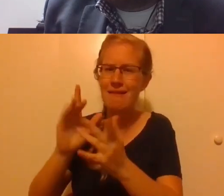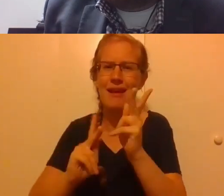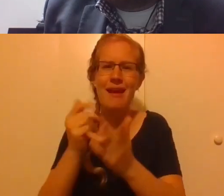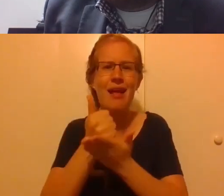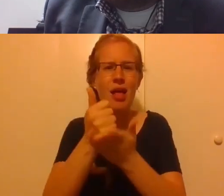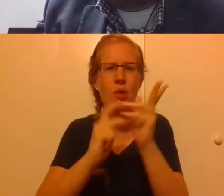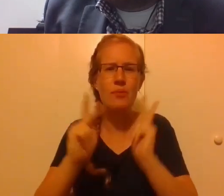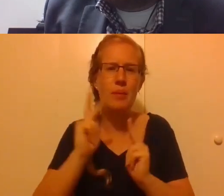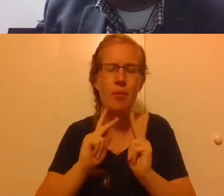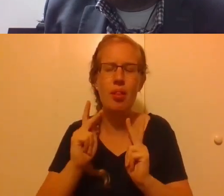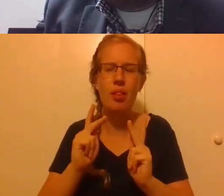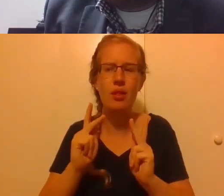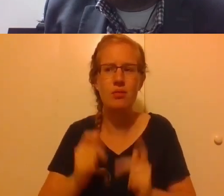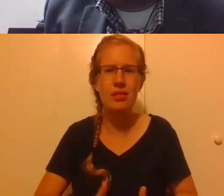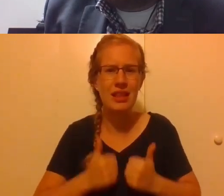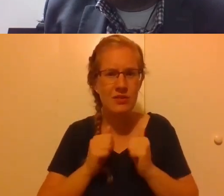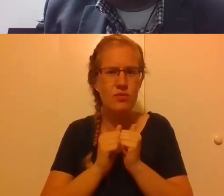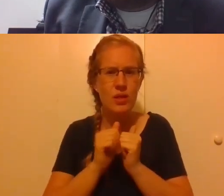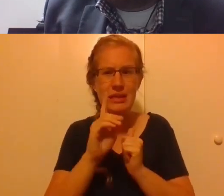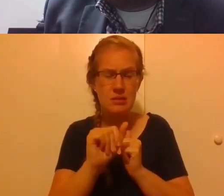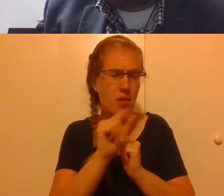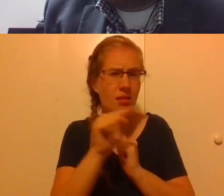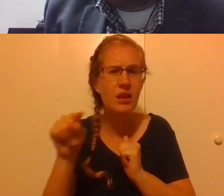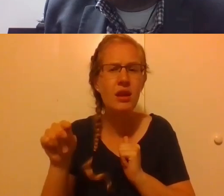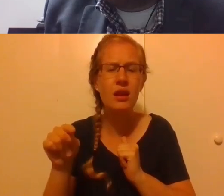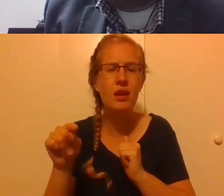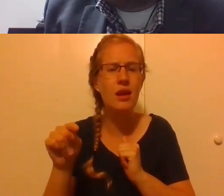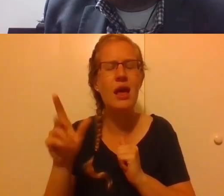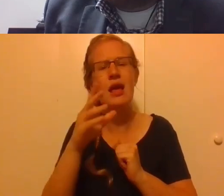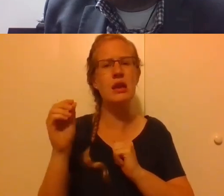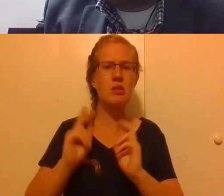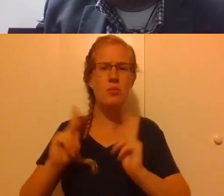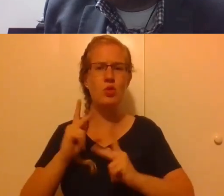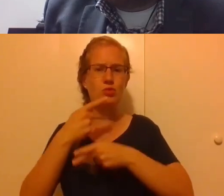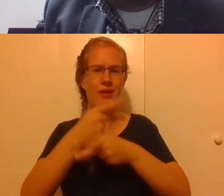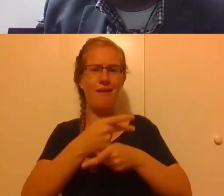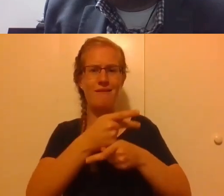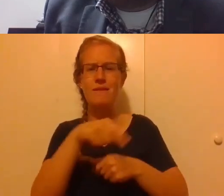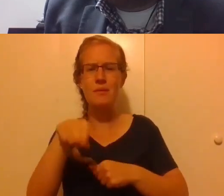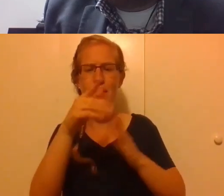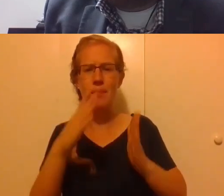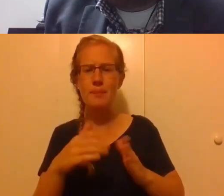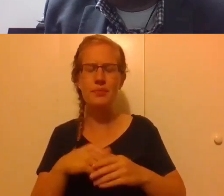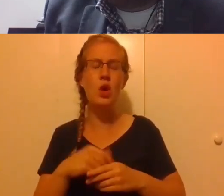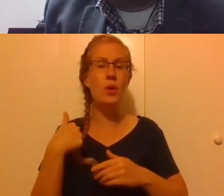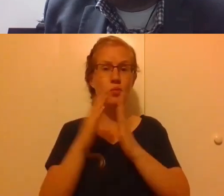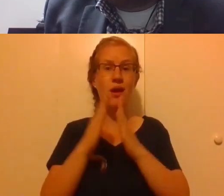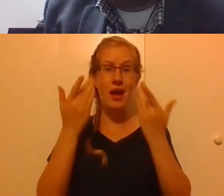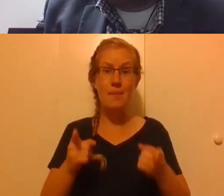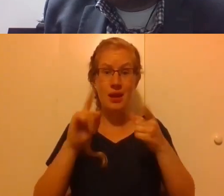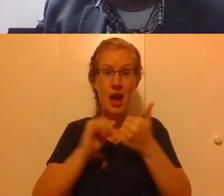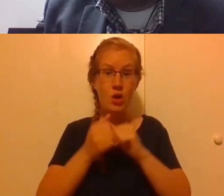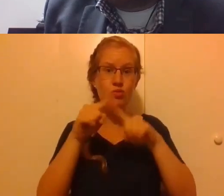who live with a disability and those who are caregivers. We pray through Christ our